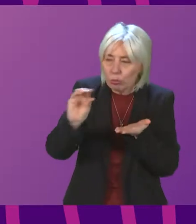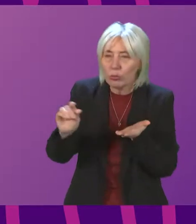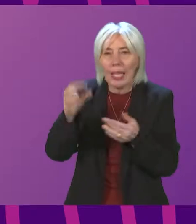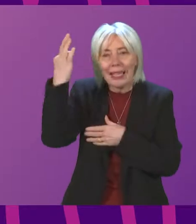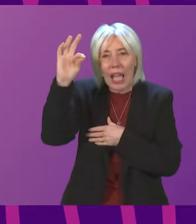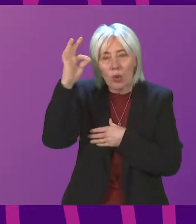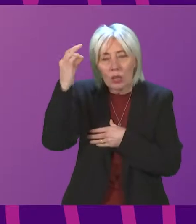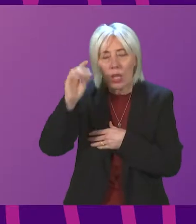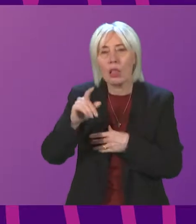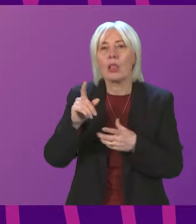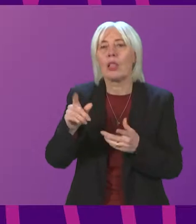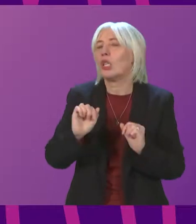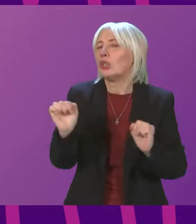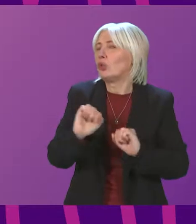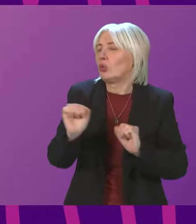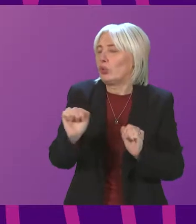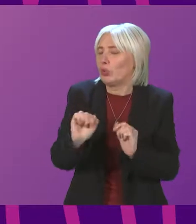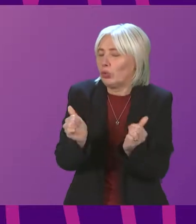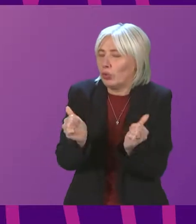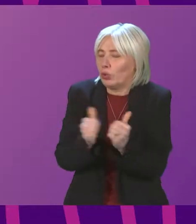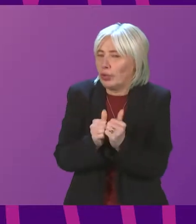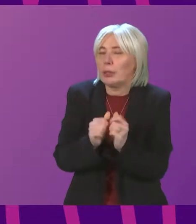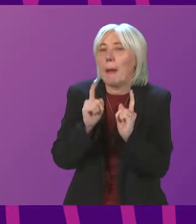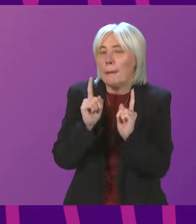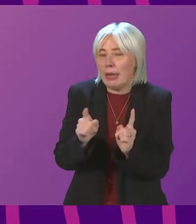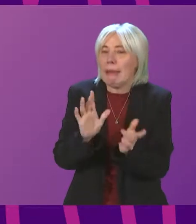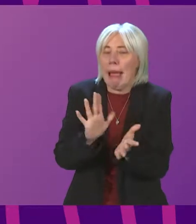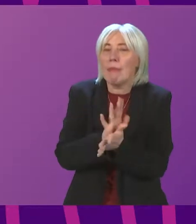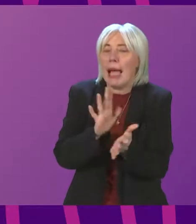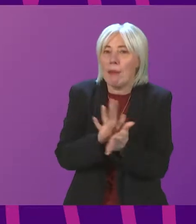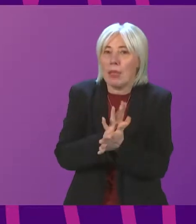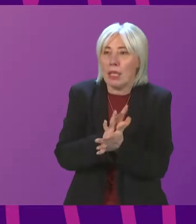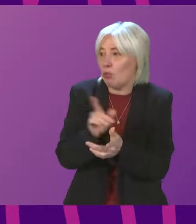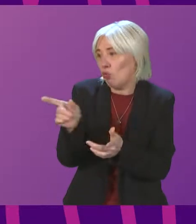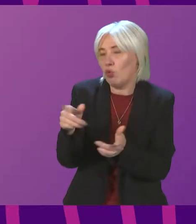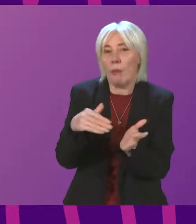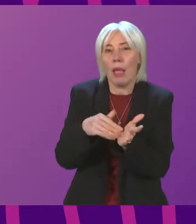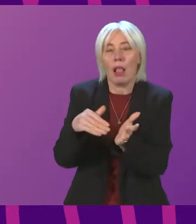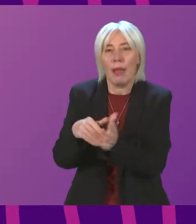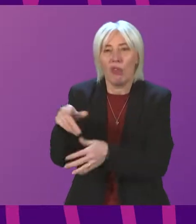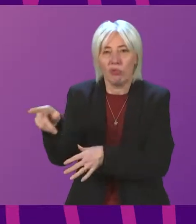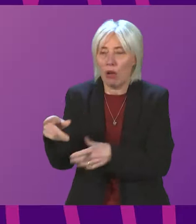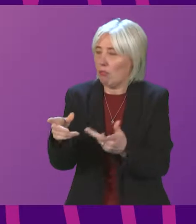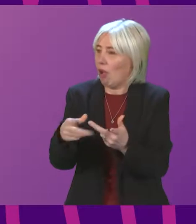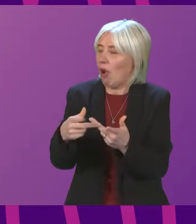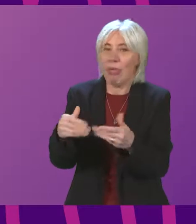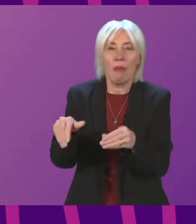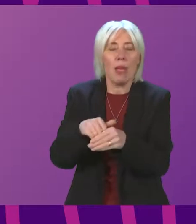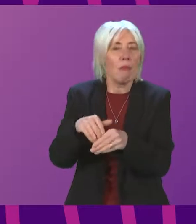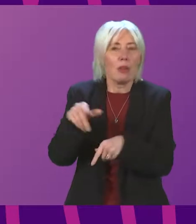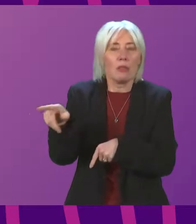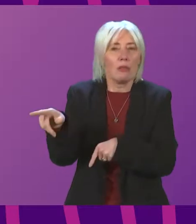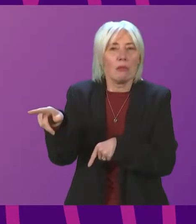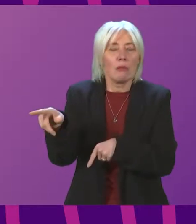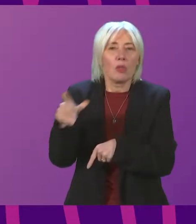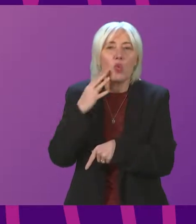authority has not yet been determined but I am happy to provide that of course to Mr Mara and to other members when